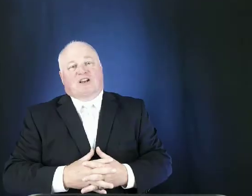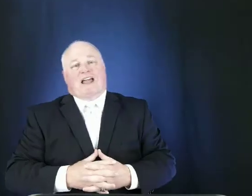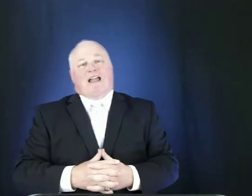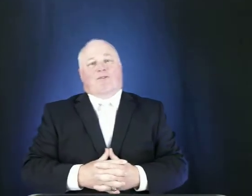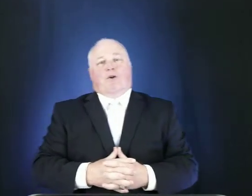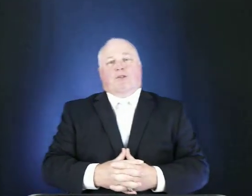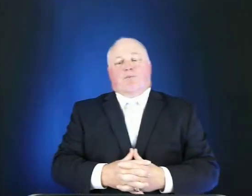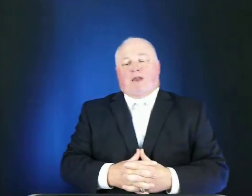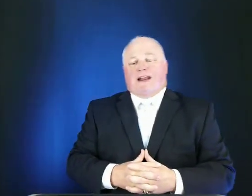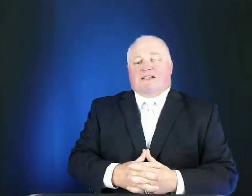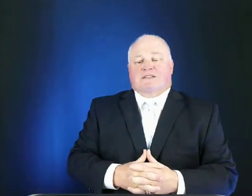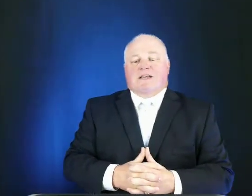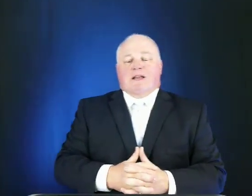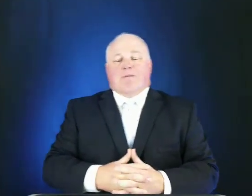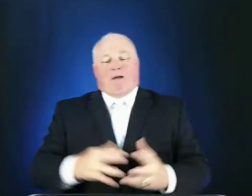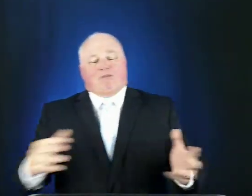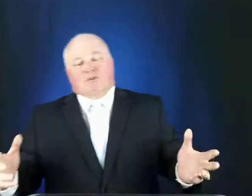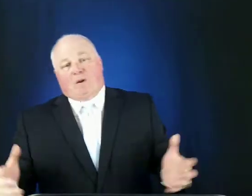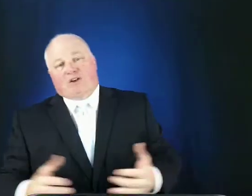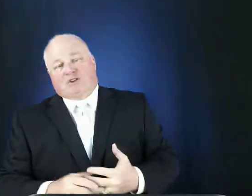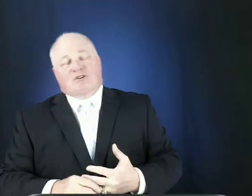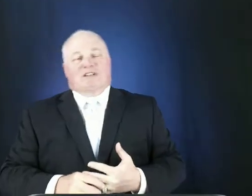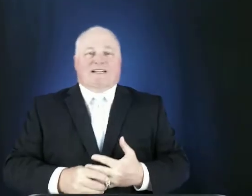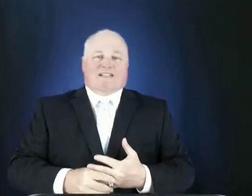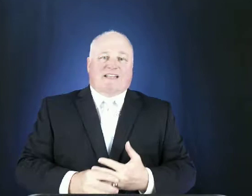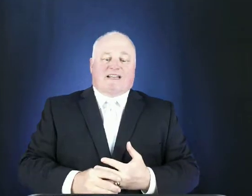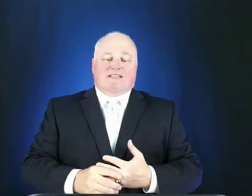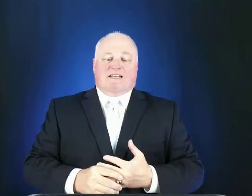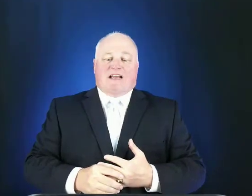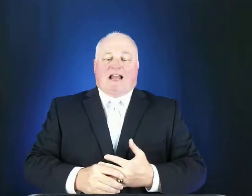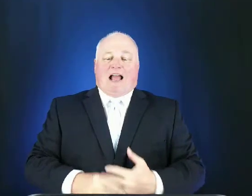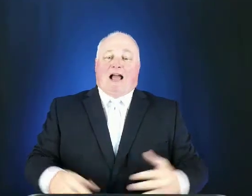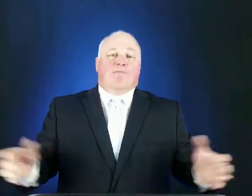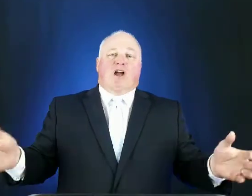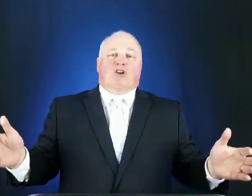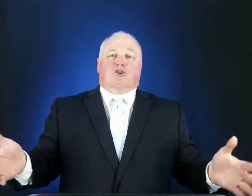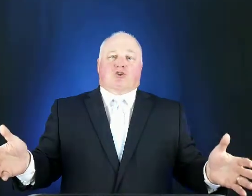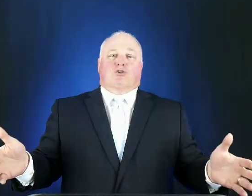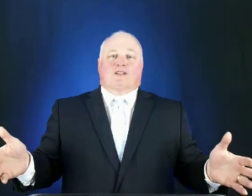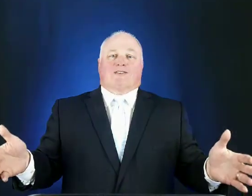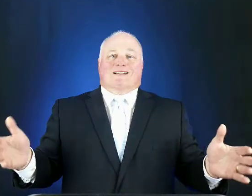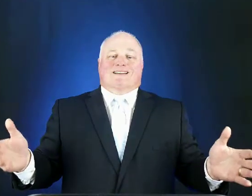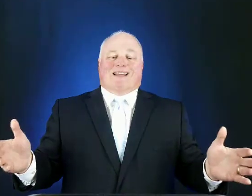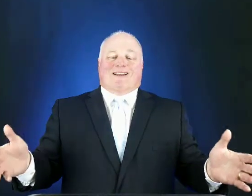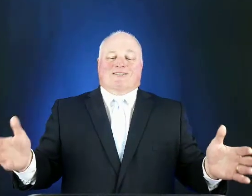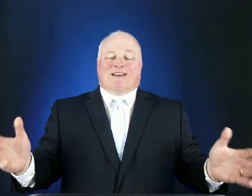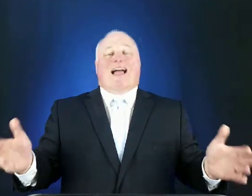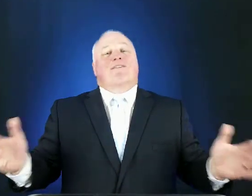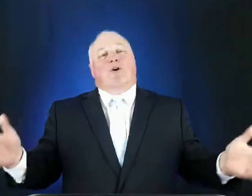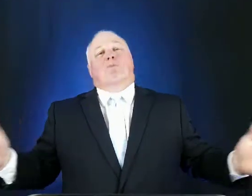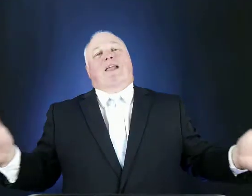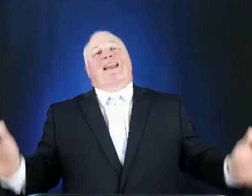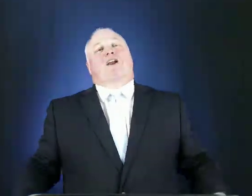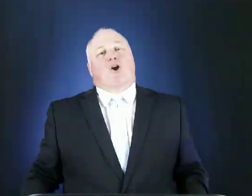life on other planets my response usually is this i'm not sure there's intelligent life on planet earth